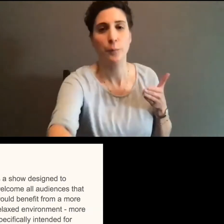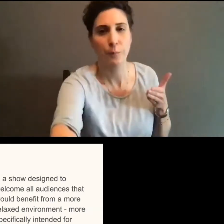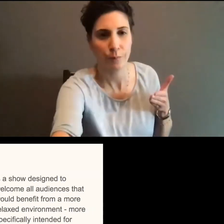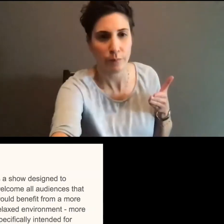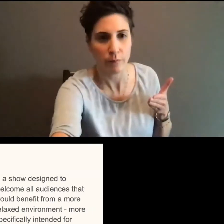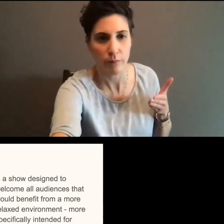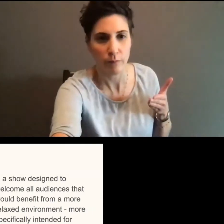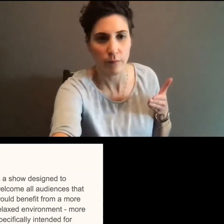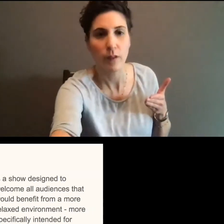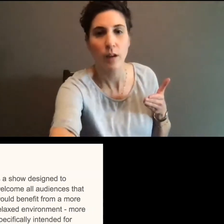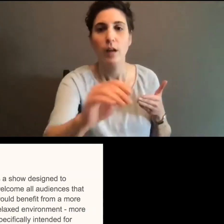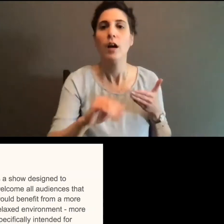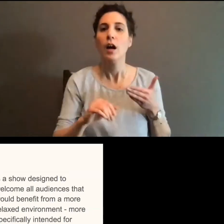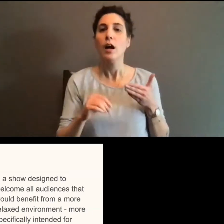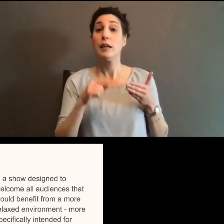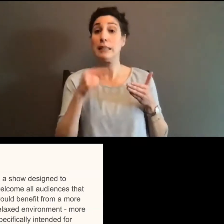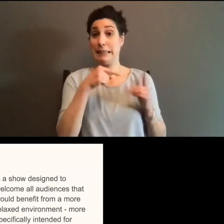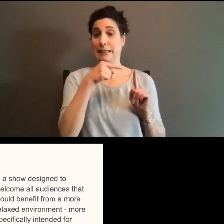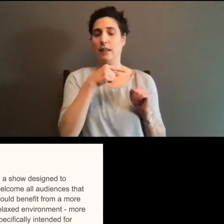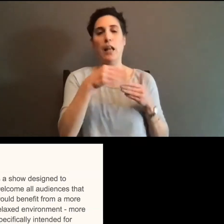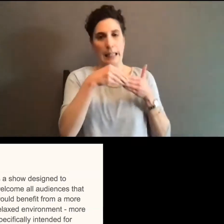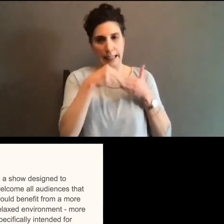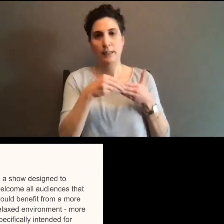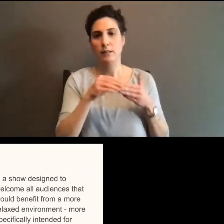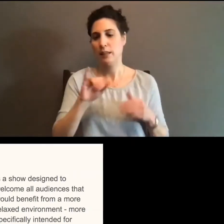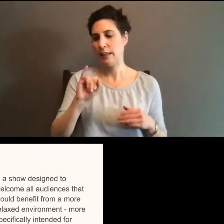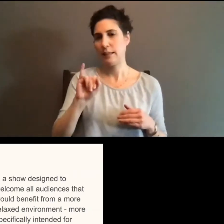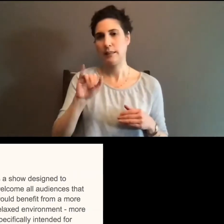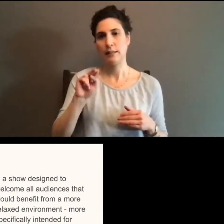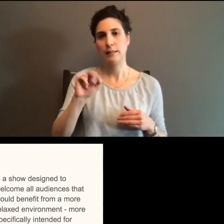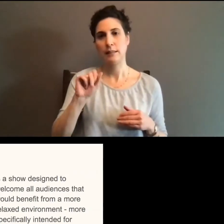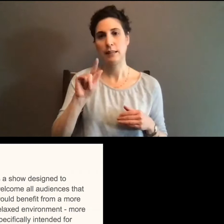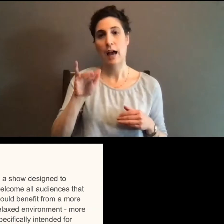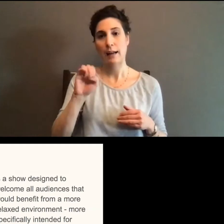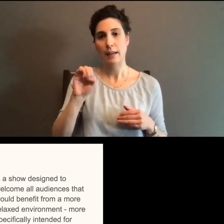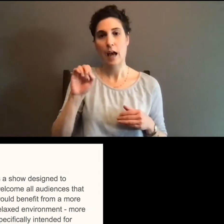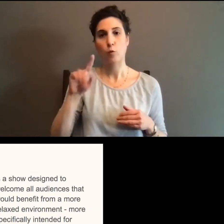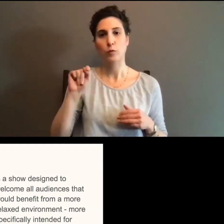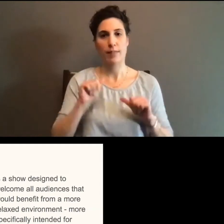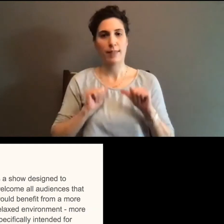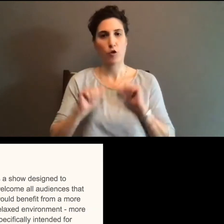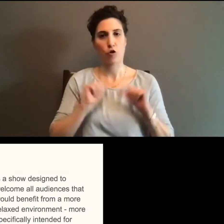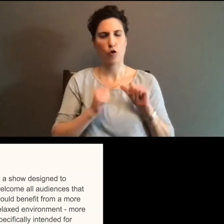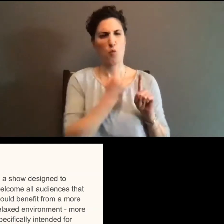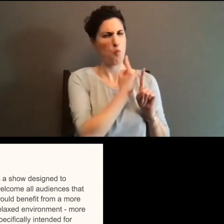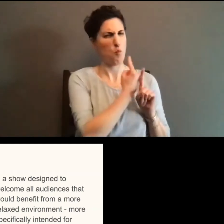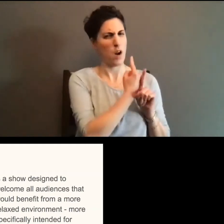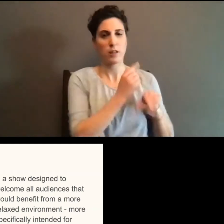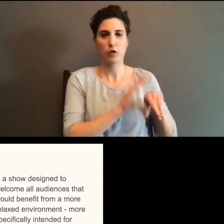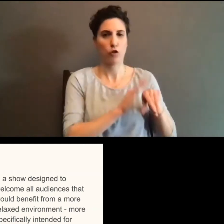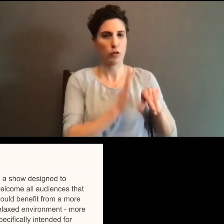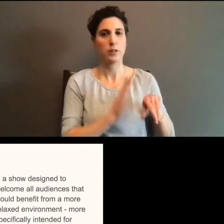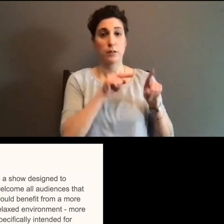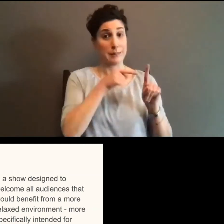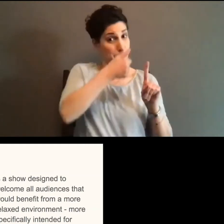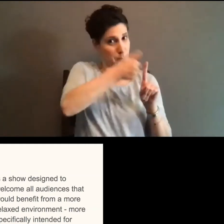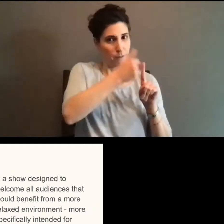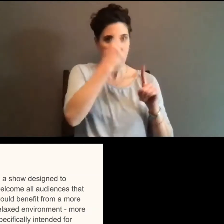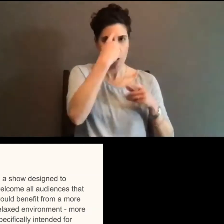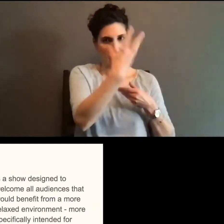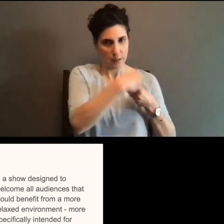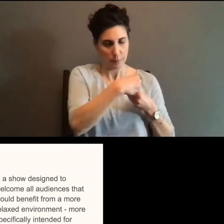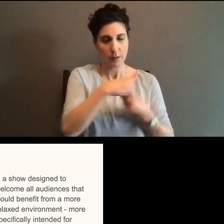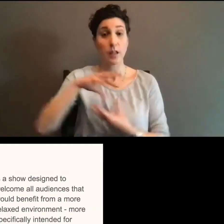Thank you. Thank you. Um, yeah. Who is, I think the only relaxed performance consultant who is also autistic, uh,